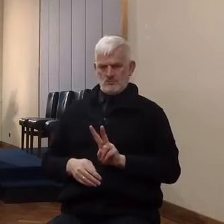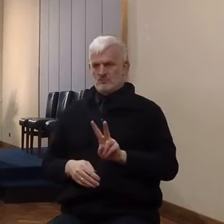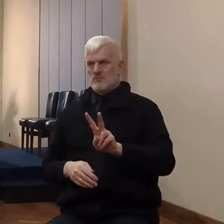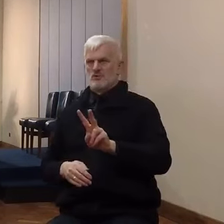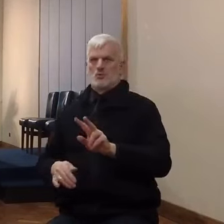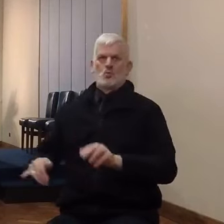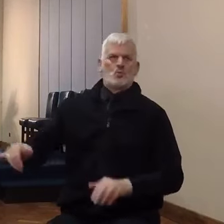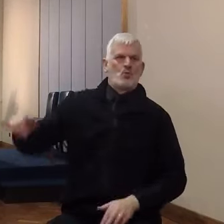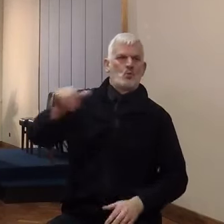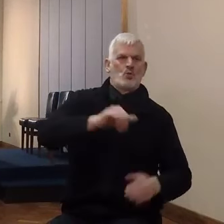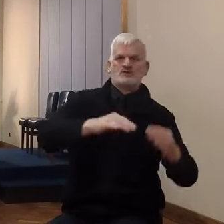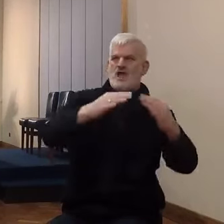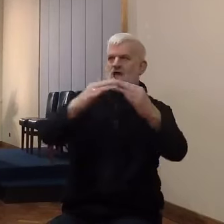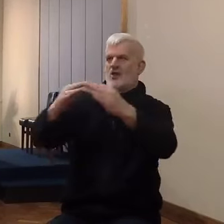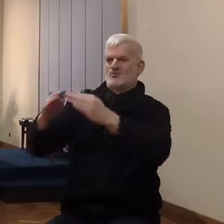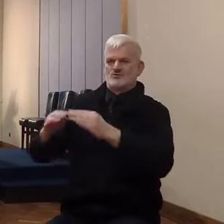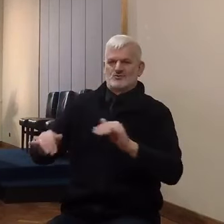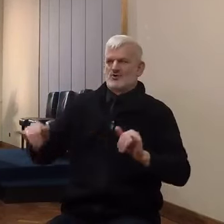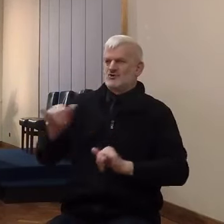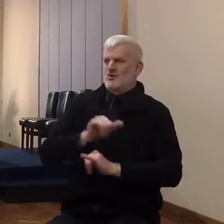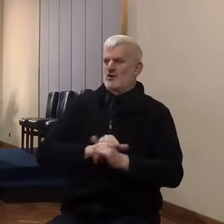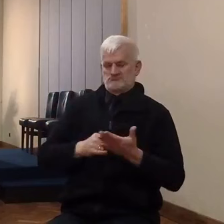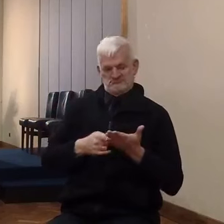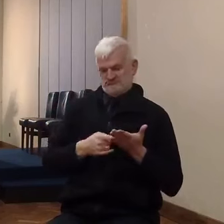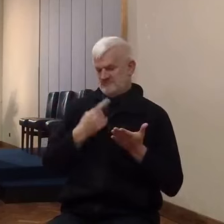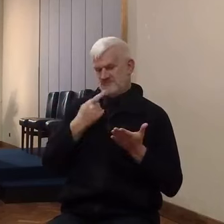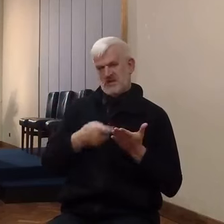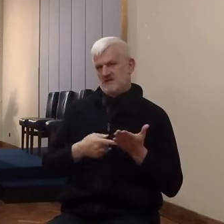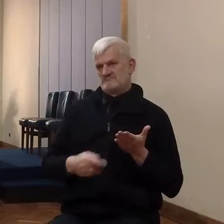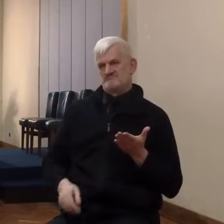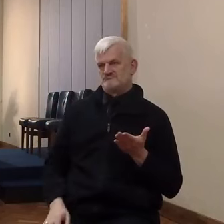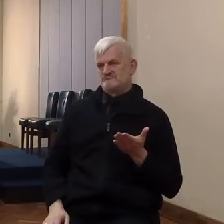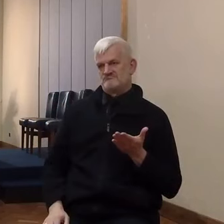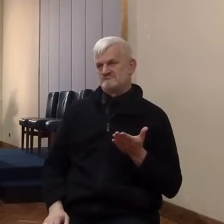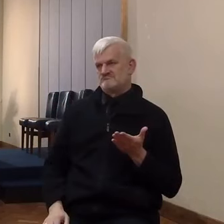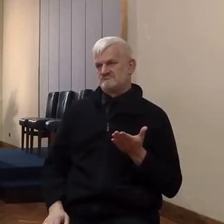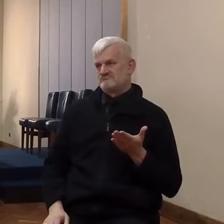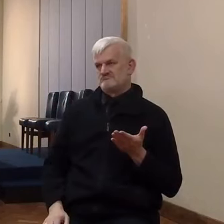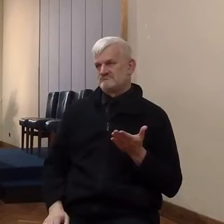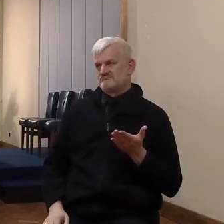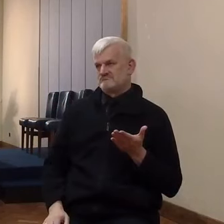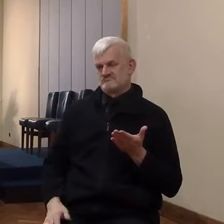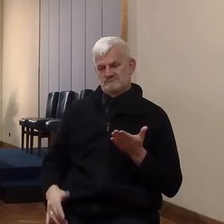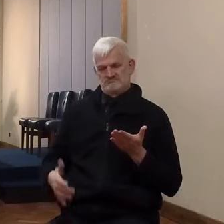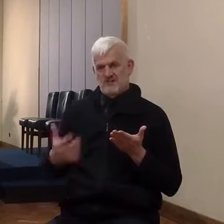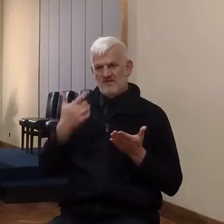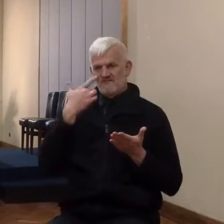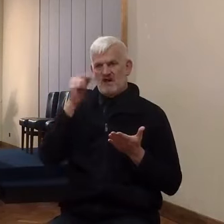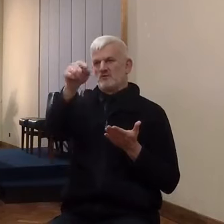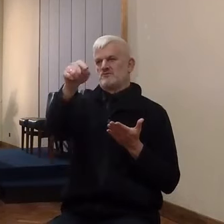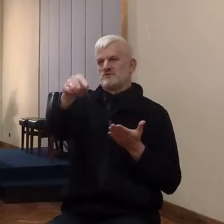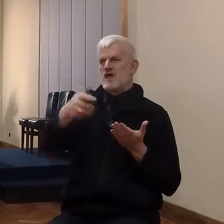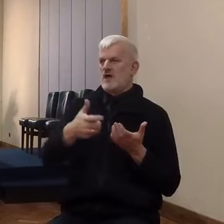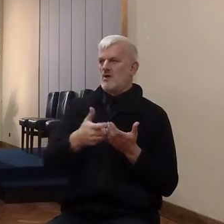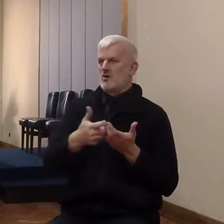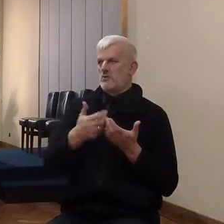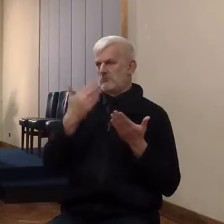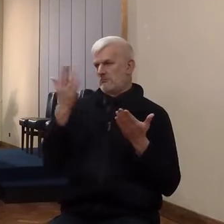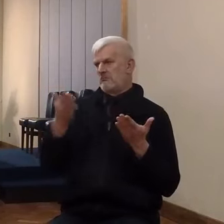passage doesn't tell us. It could be that they had prior intelligence. They had,